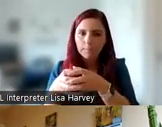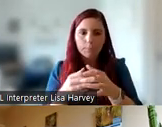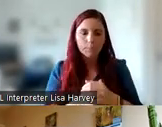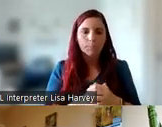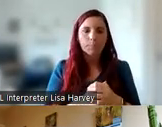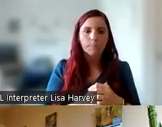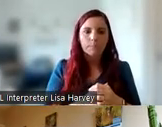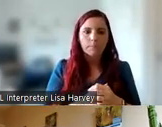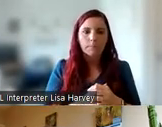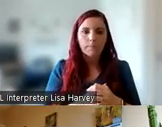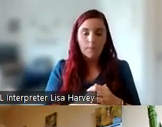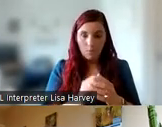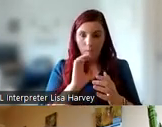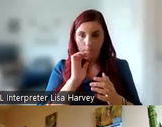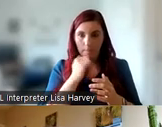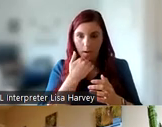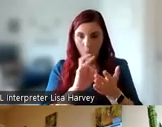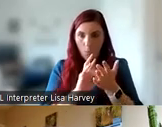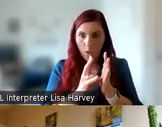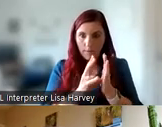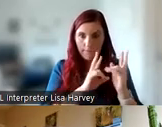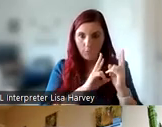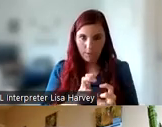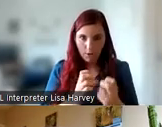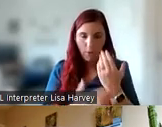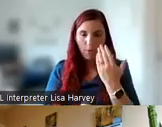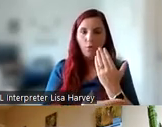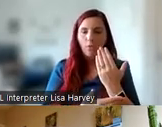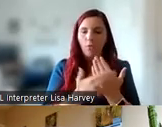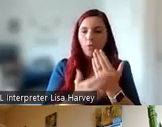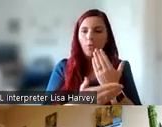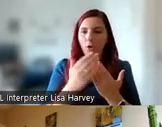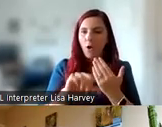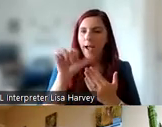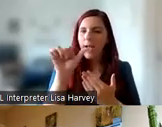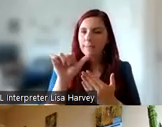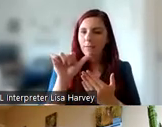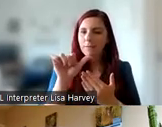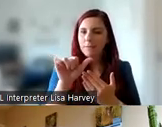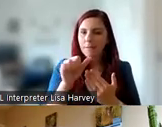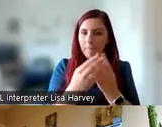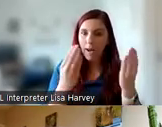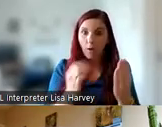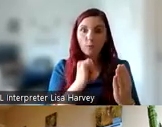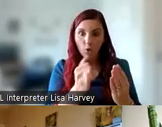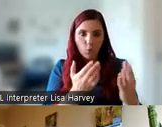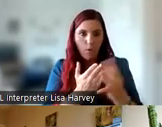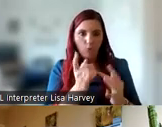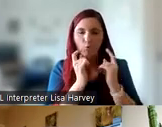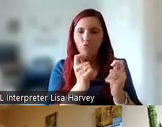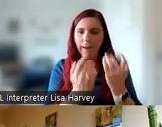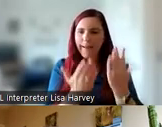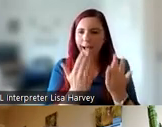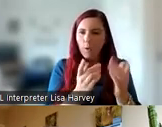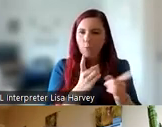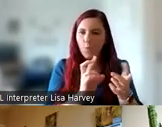And so because we were going to do qualitative research, the young adult panel did training and qualitative research. And then after that, they could